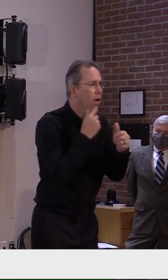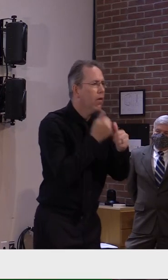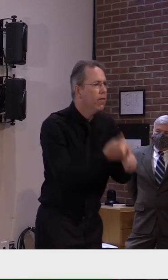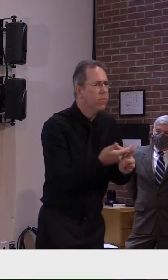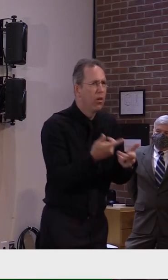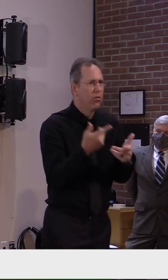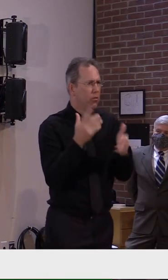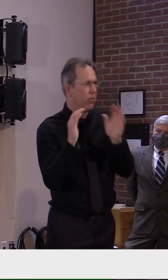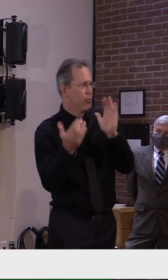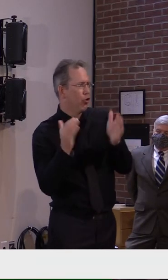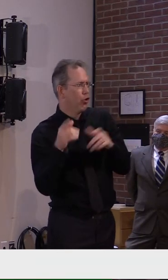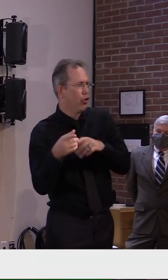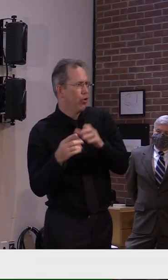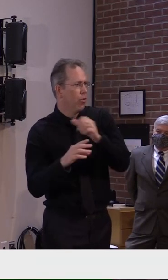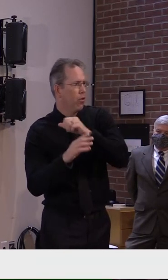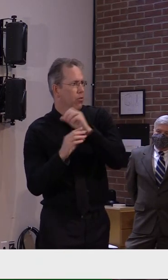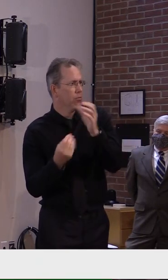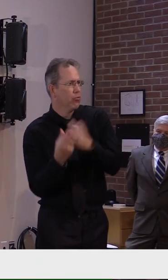of reference.